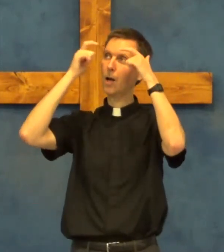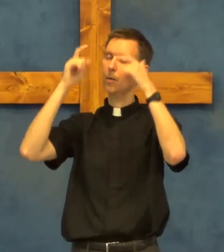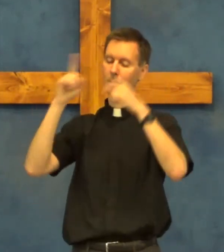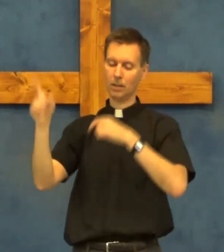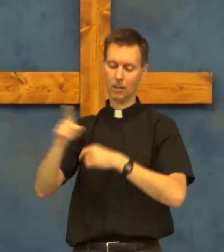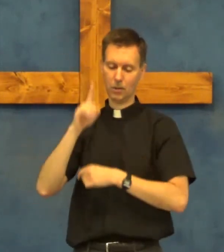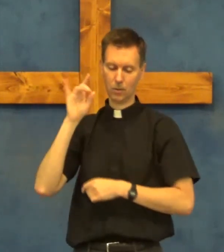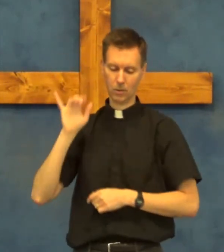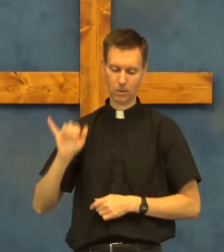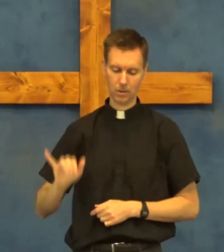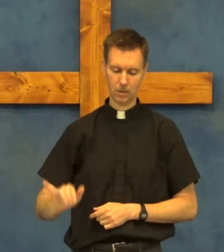eternally